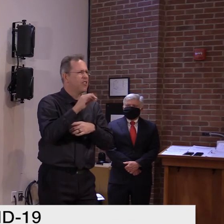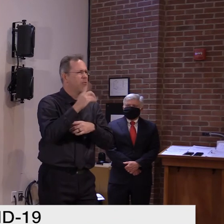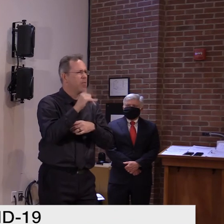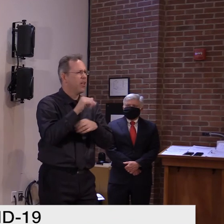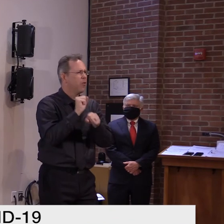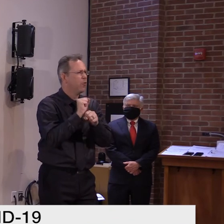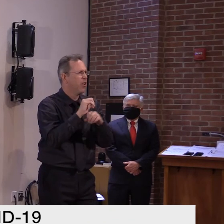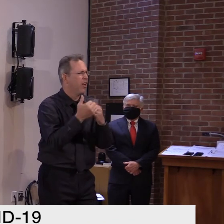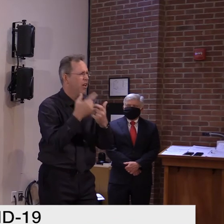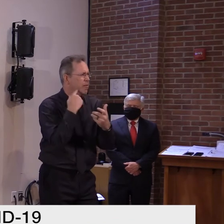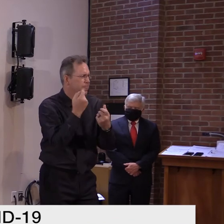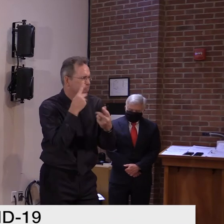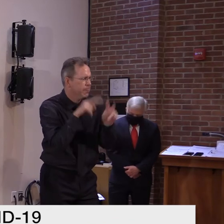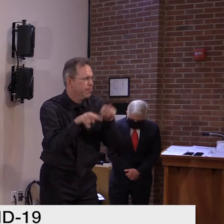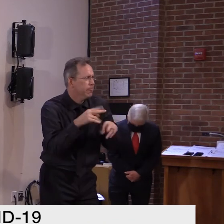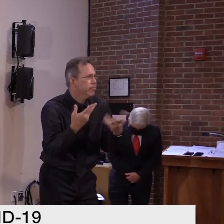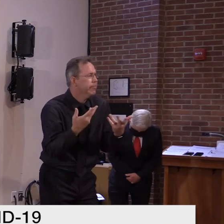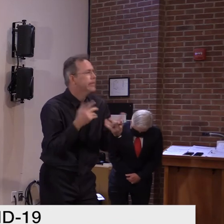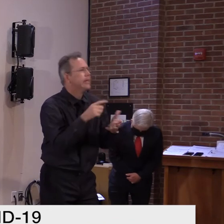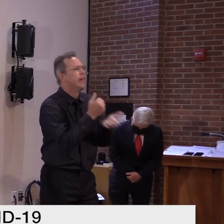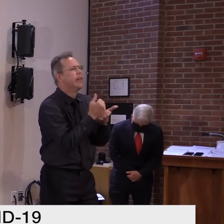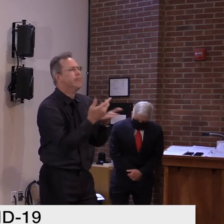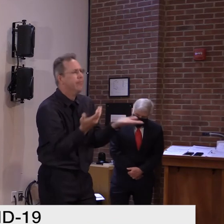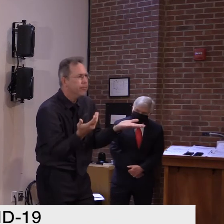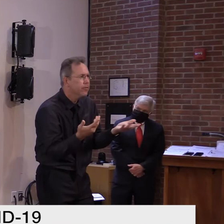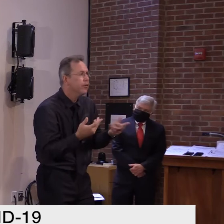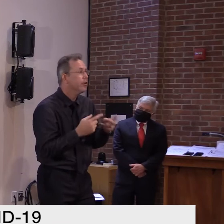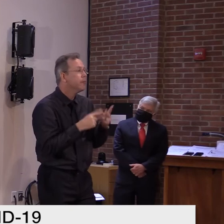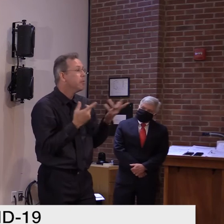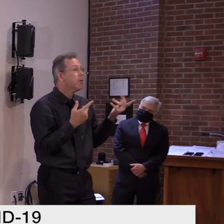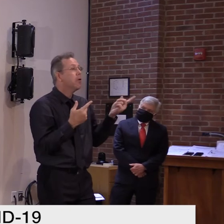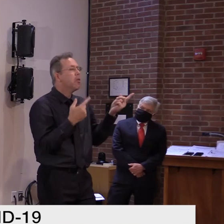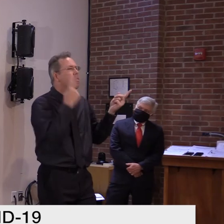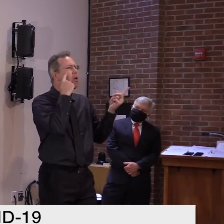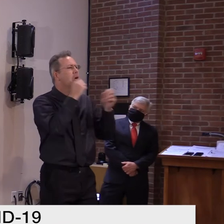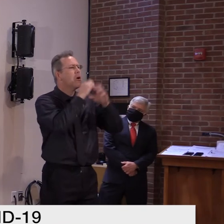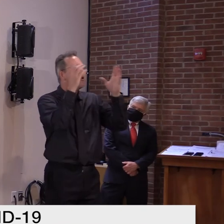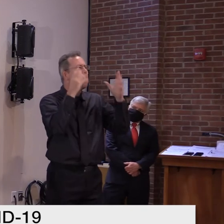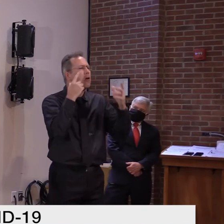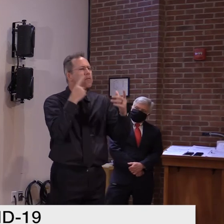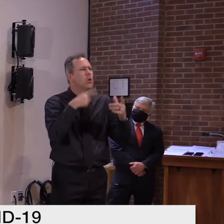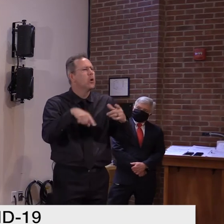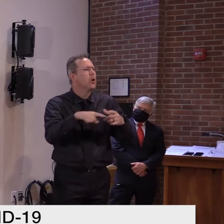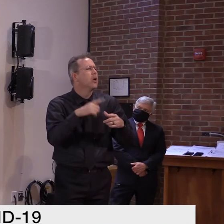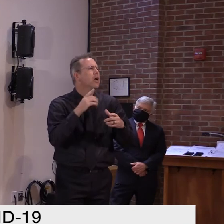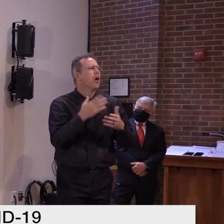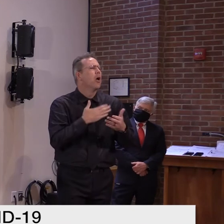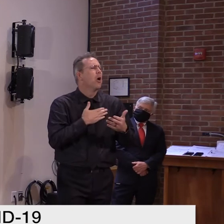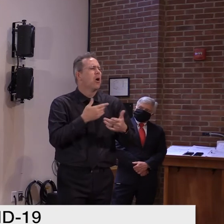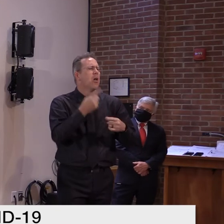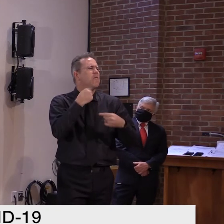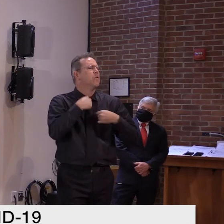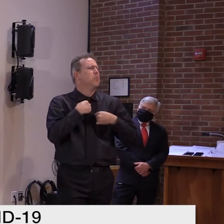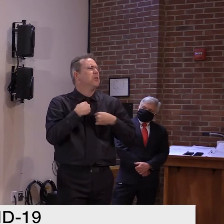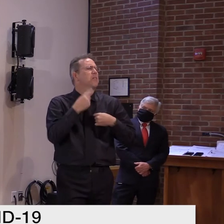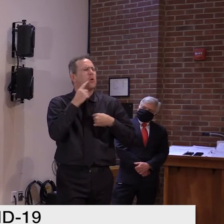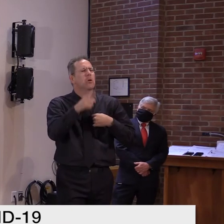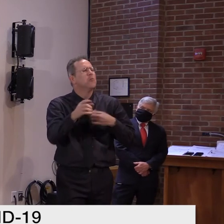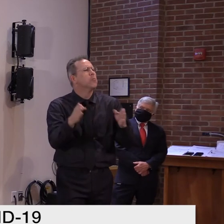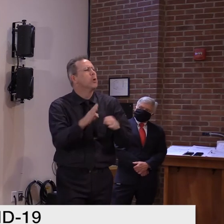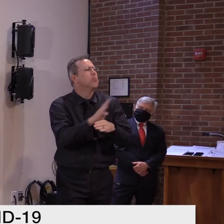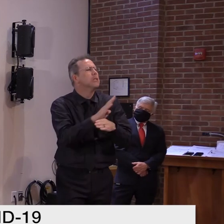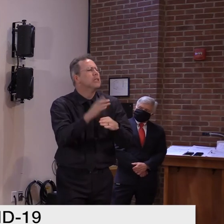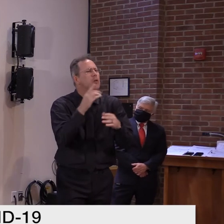Others, uh, wanted to, uh, I think they were thinking they were being altruistic because they, they thought that there were other smaller companies that were more